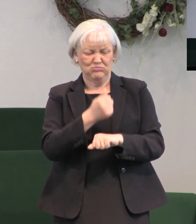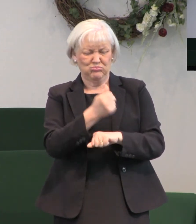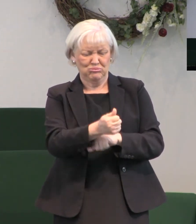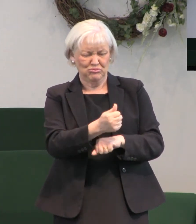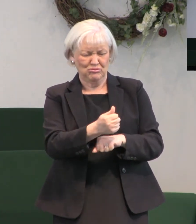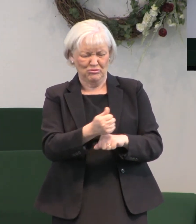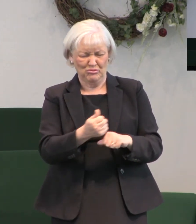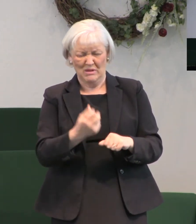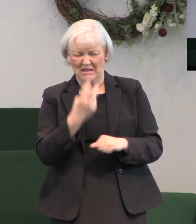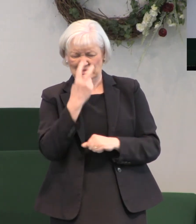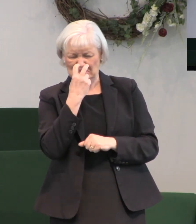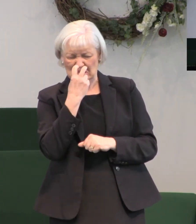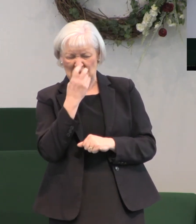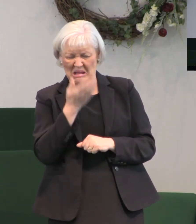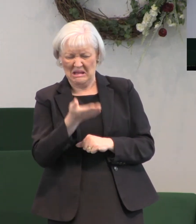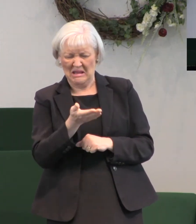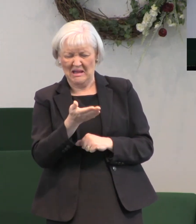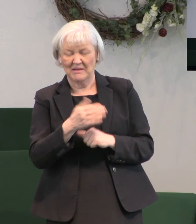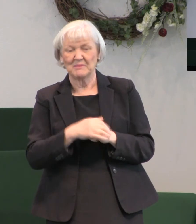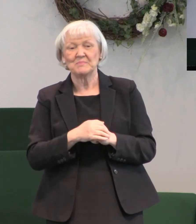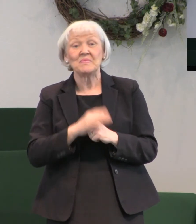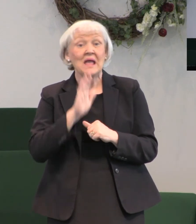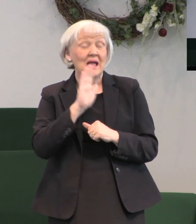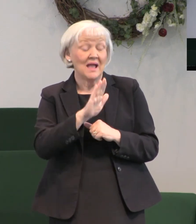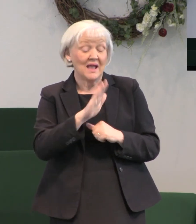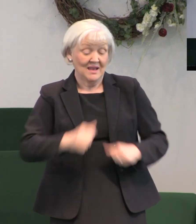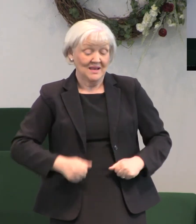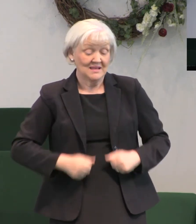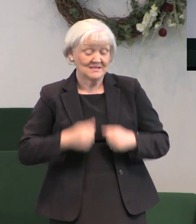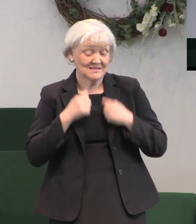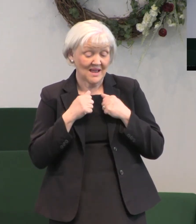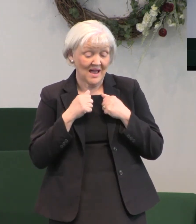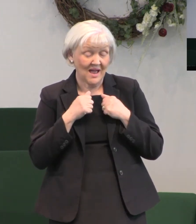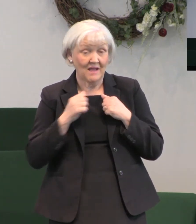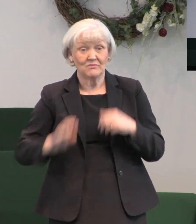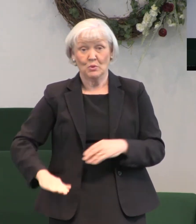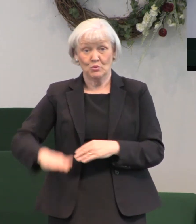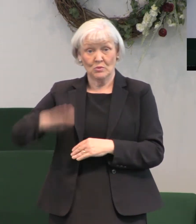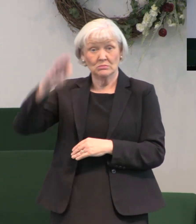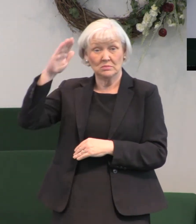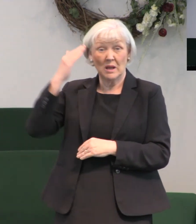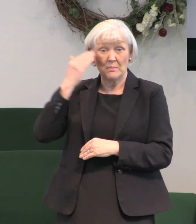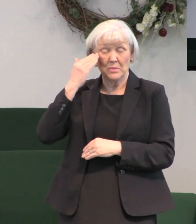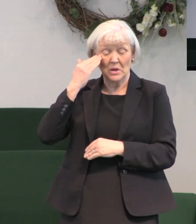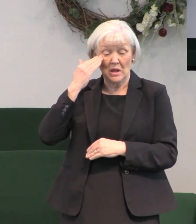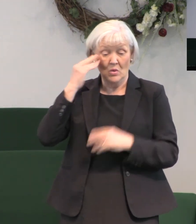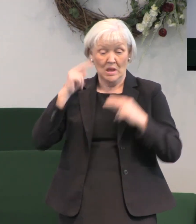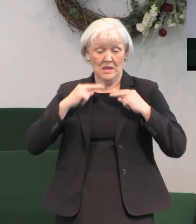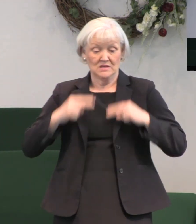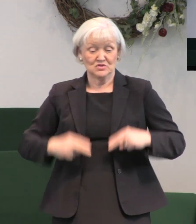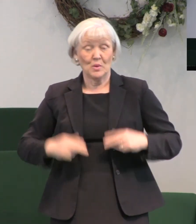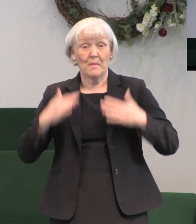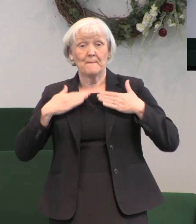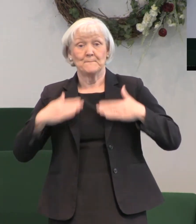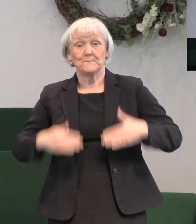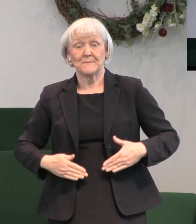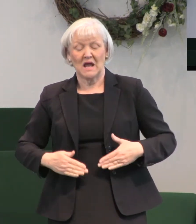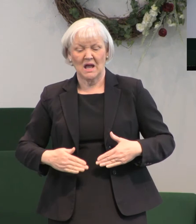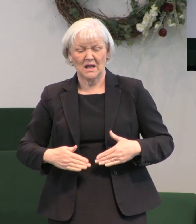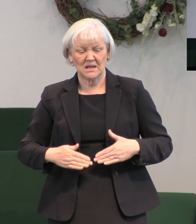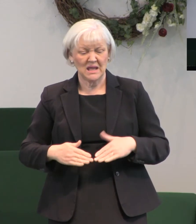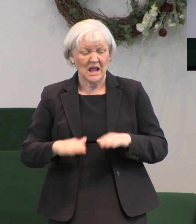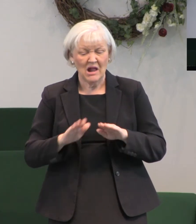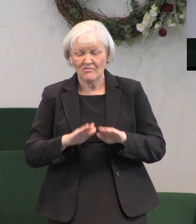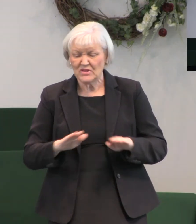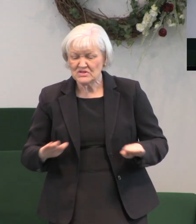doubted Him during His lifetime as He was growing up in His human body. Even the children